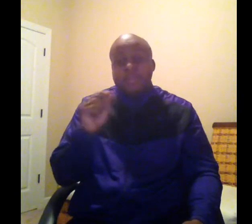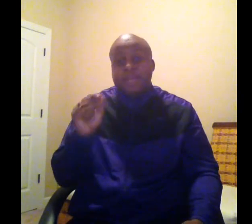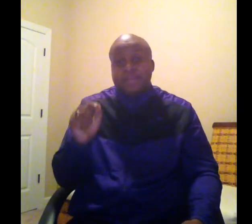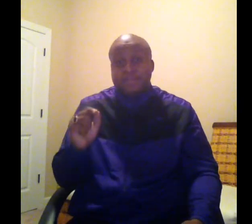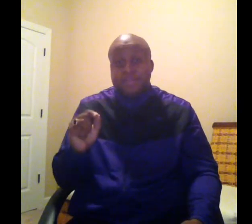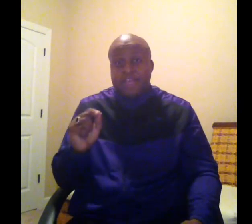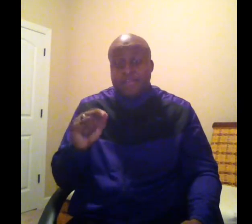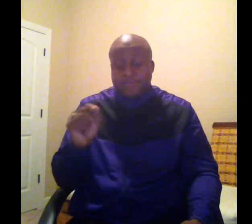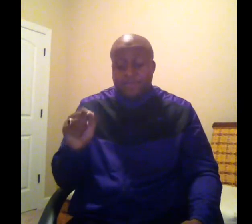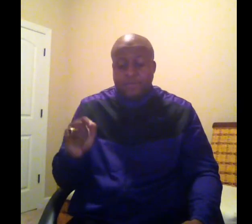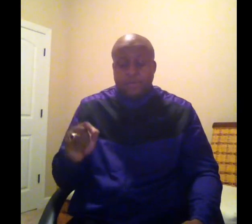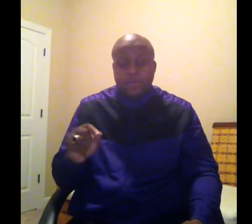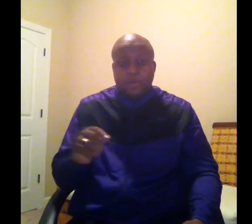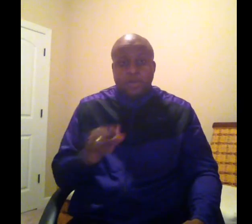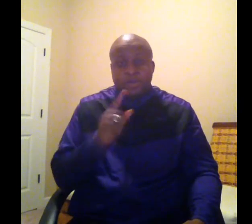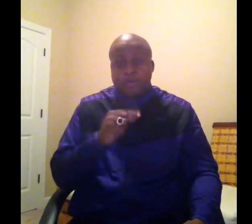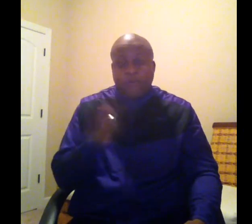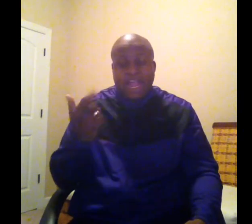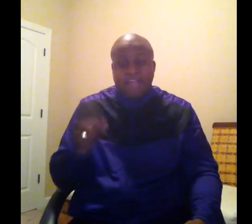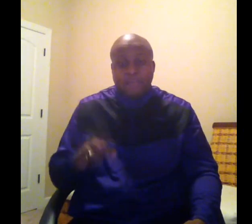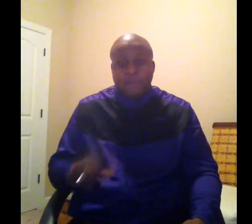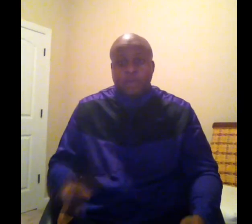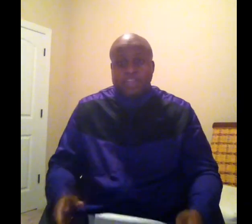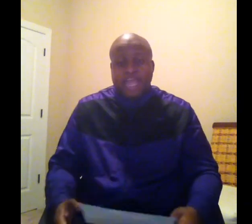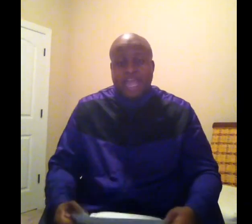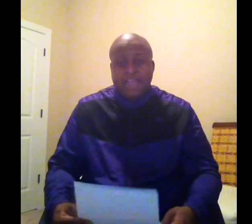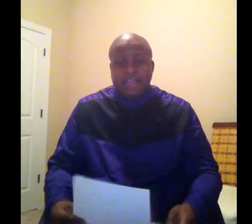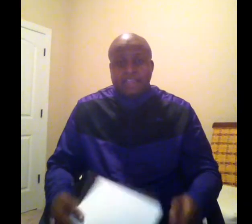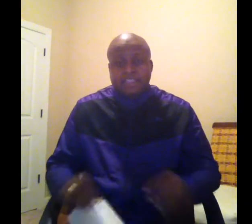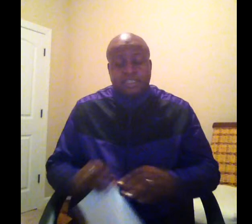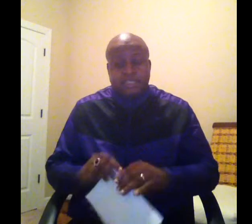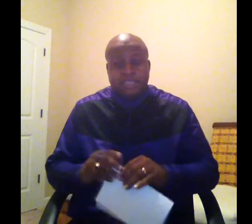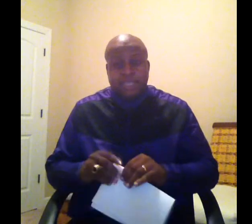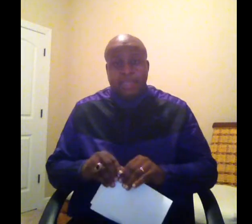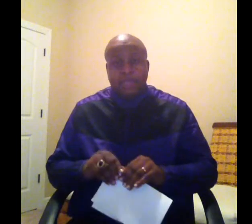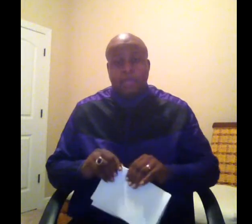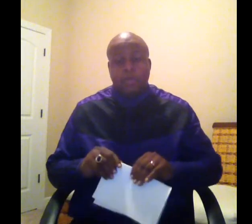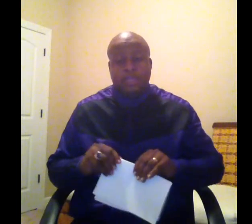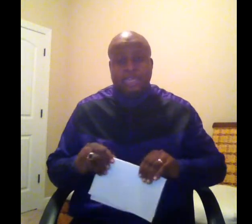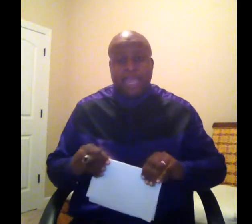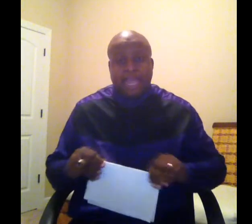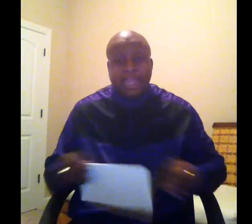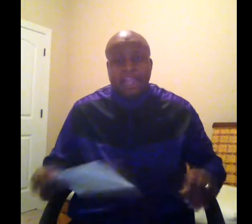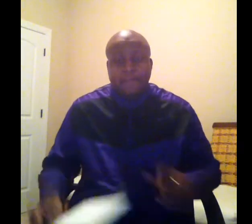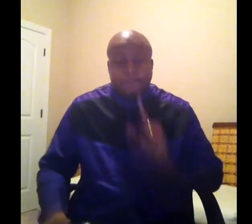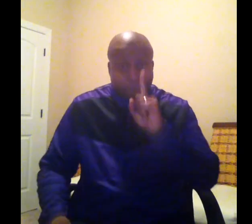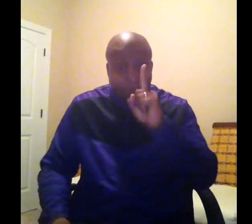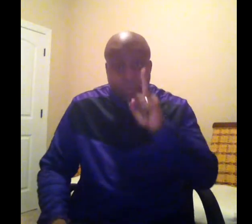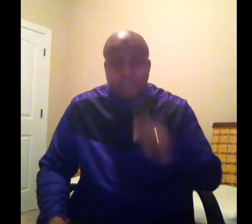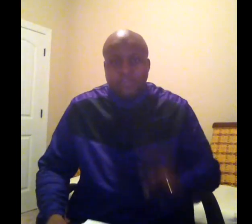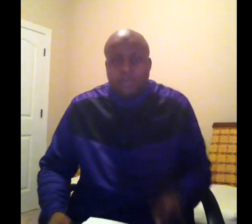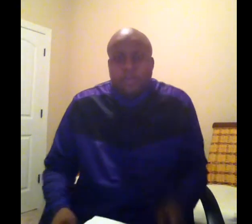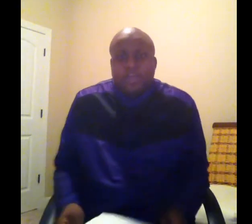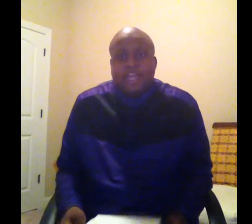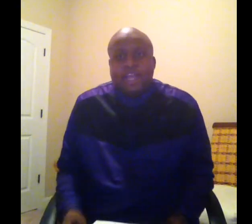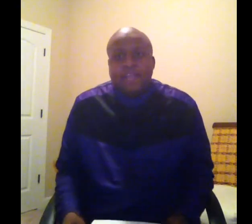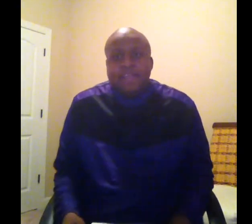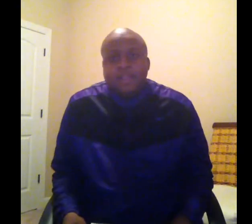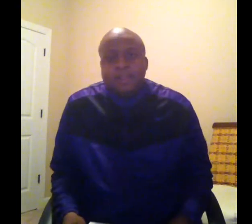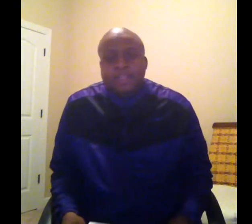battles of life, even from your corner. Thrive or die. Succeed or die. Flourish or die. Many